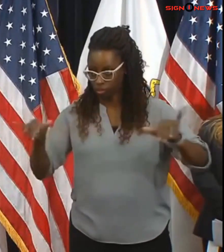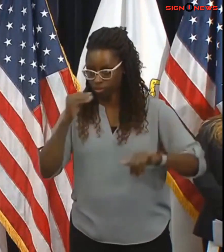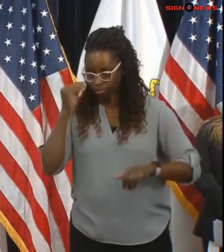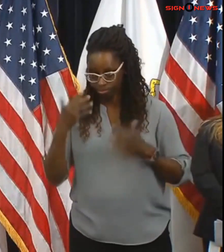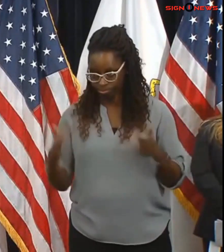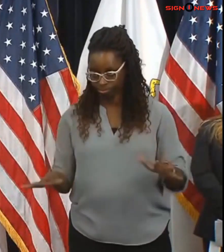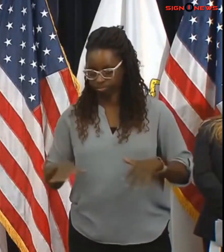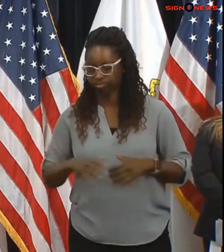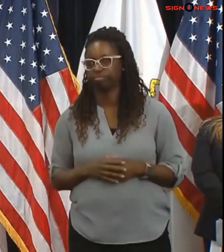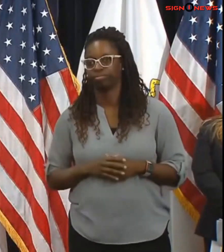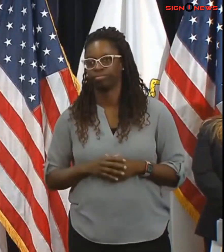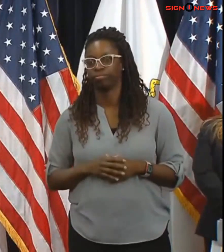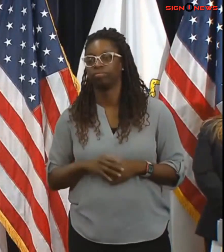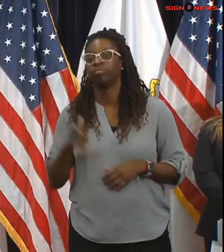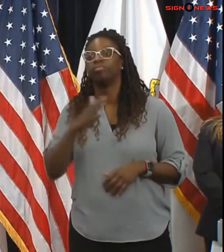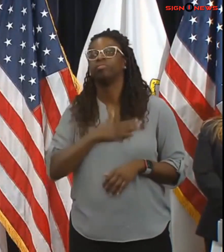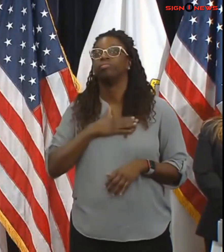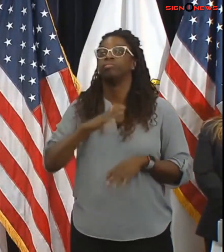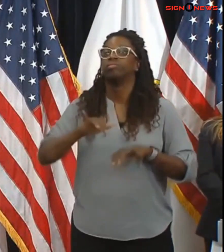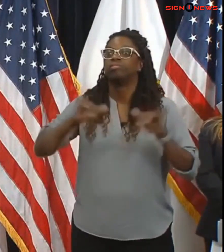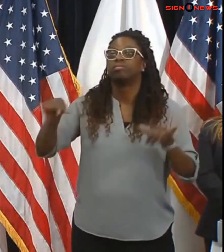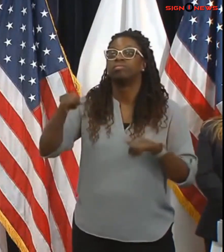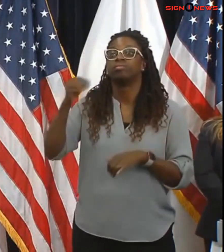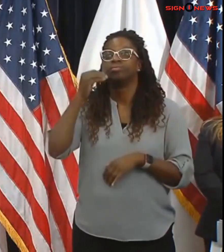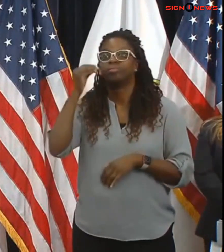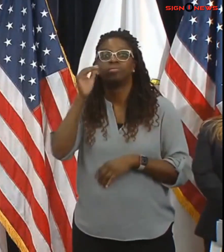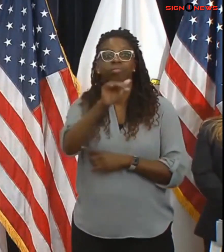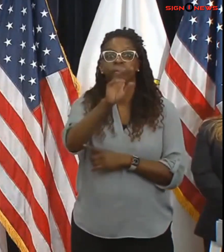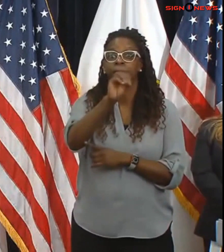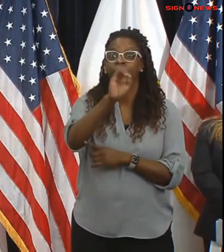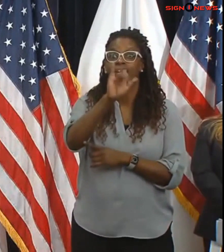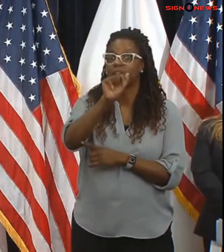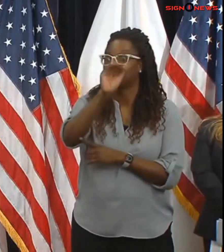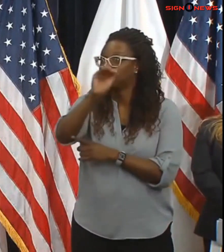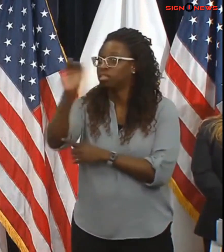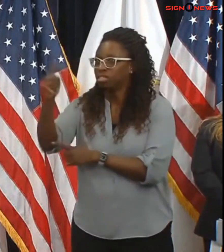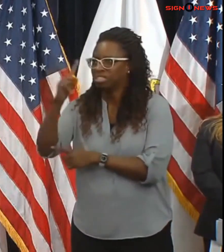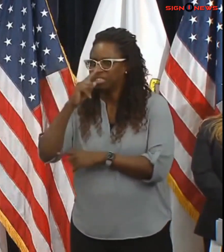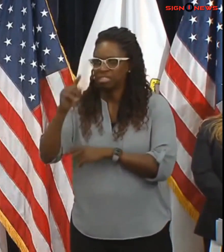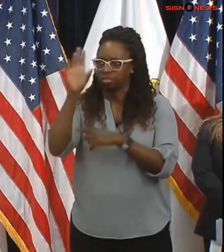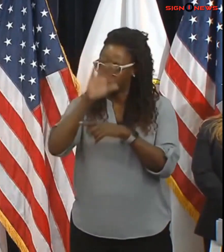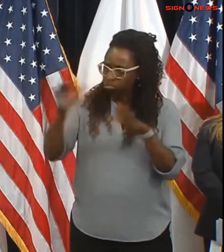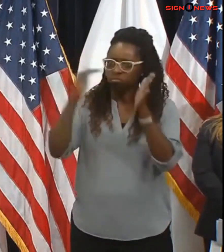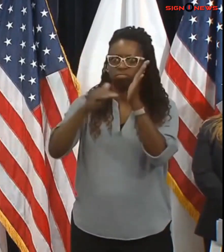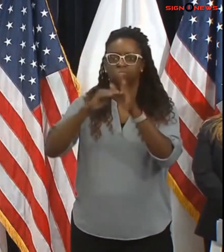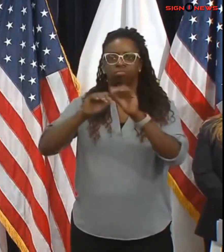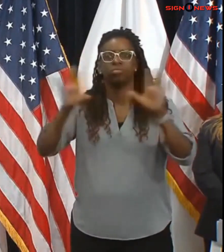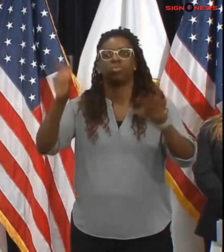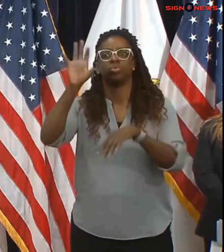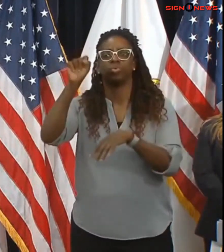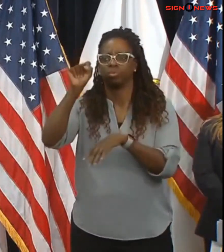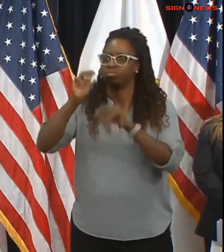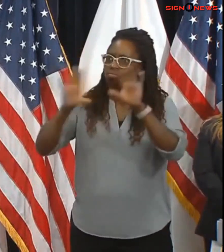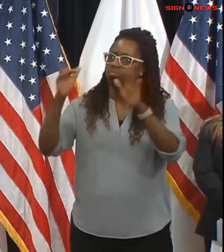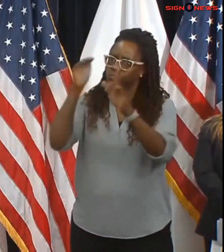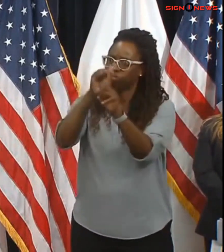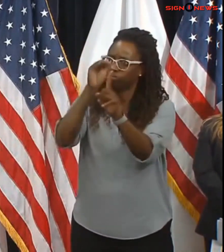message as frequently and as clearly as possible as well. We really don't want people to be on those roads during